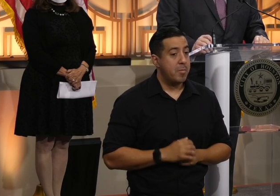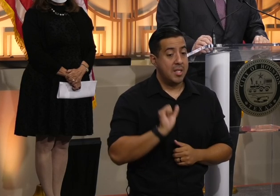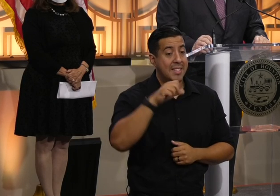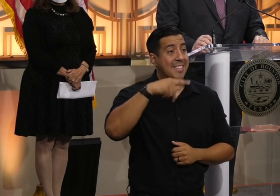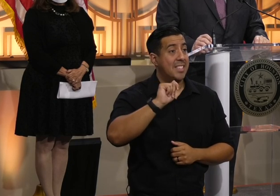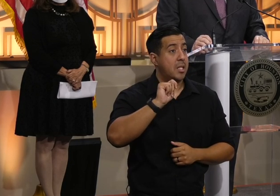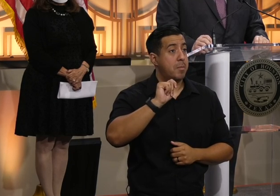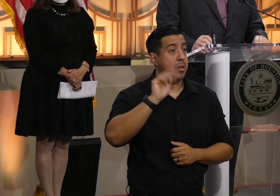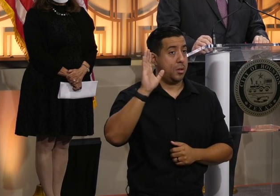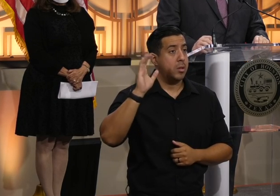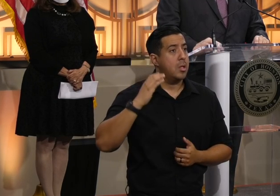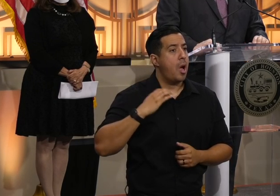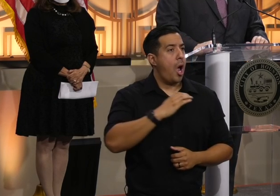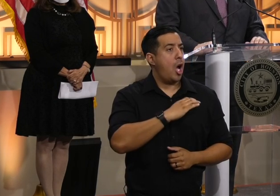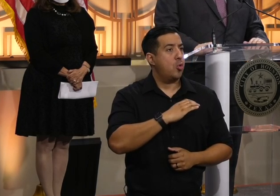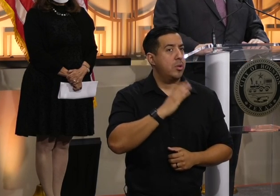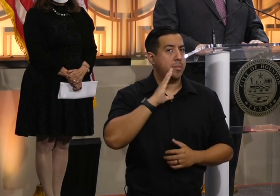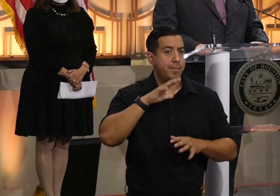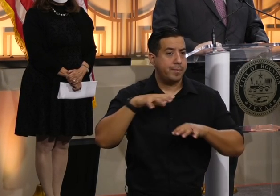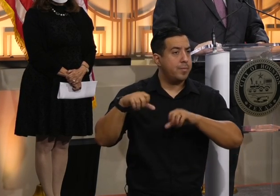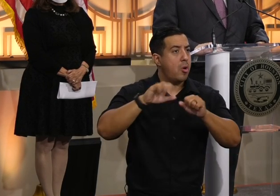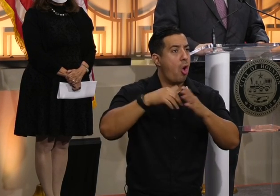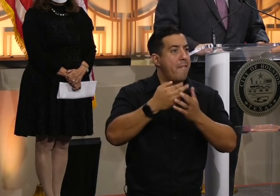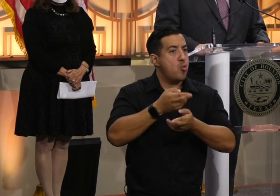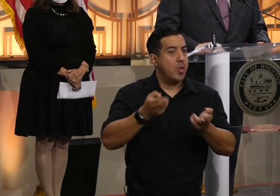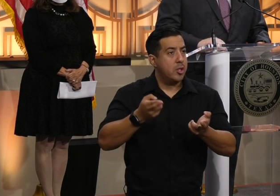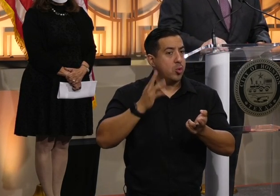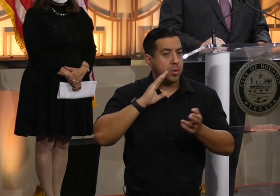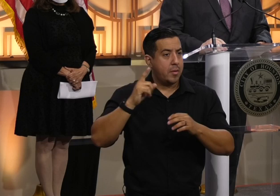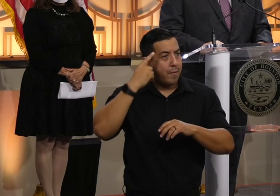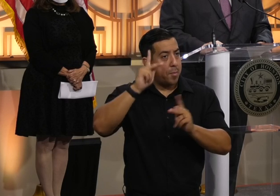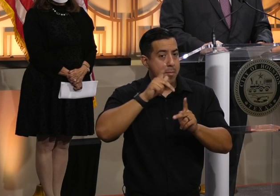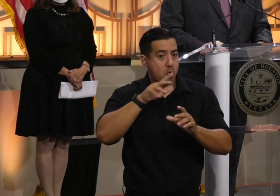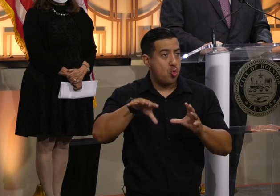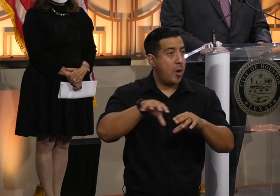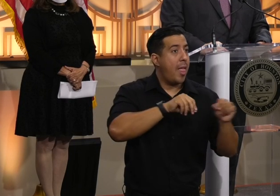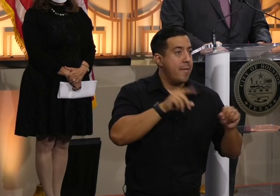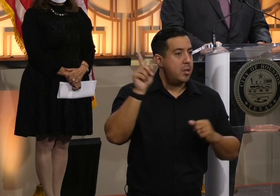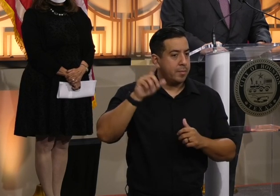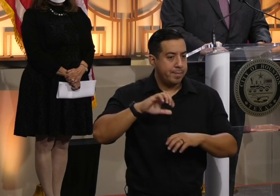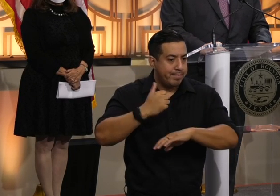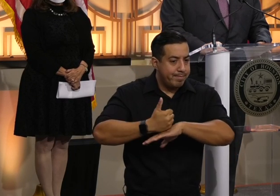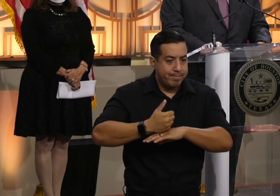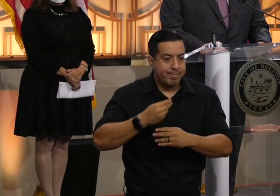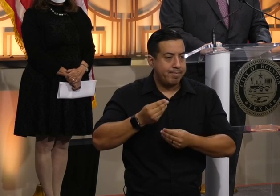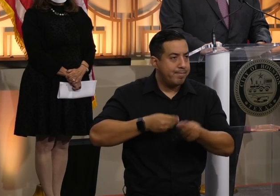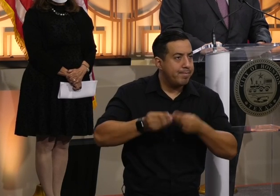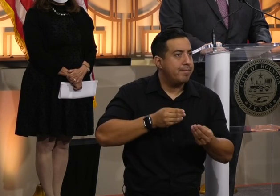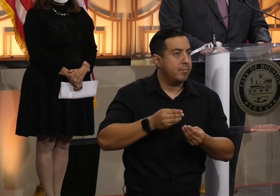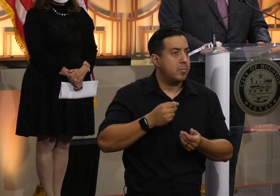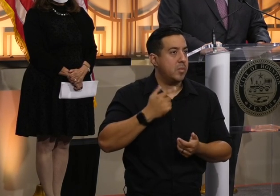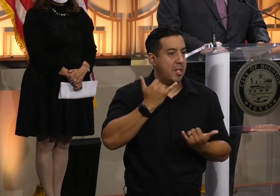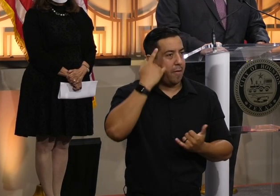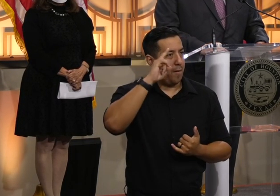Congress took an important step to expand the resources available to the Afghan evacuees. As part of the fiscal year 2020 continuing